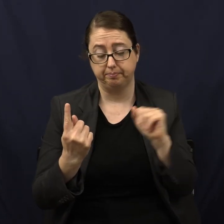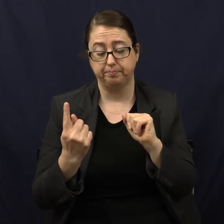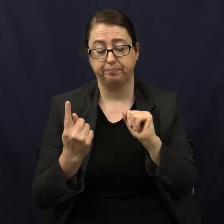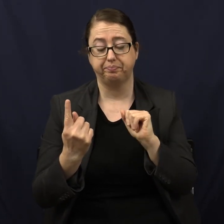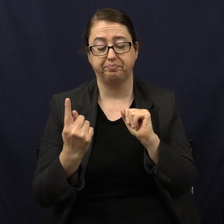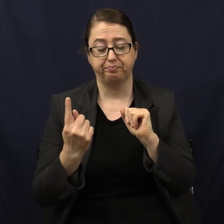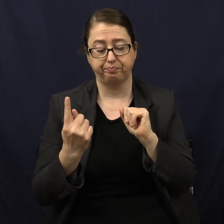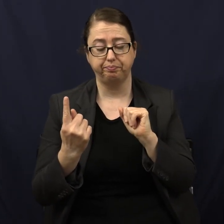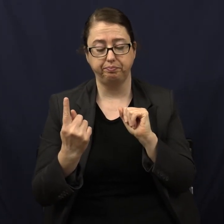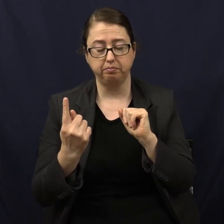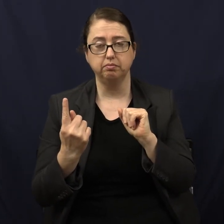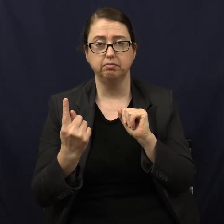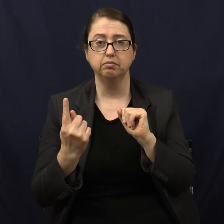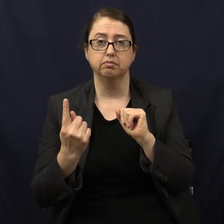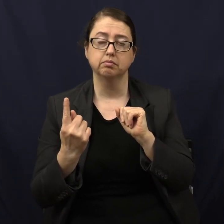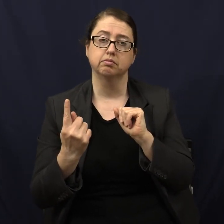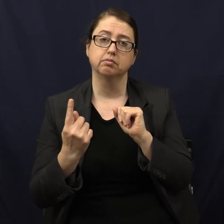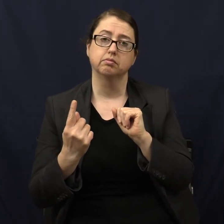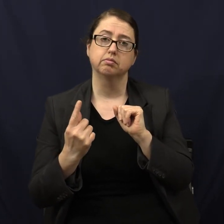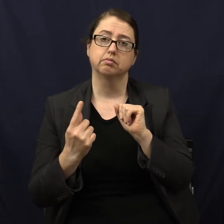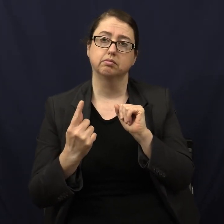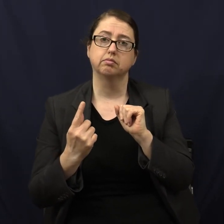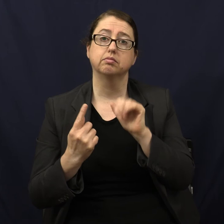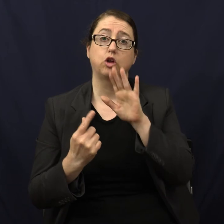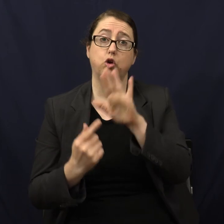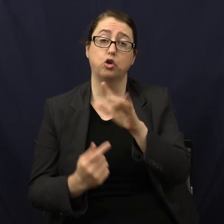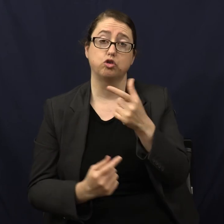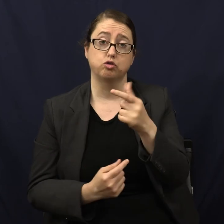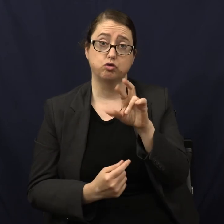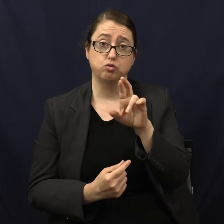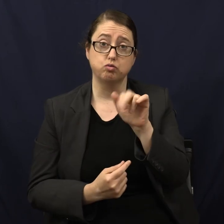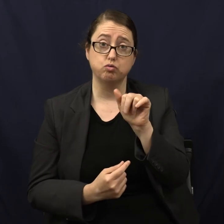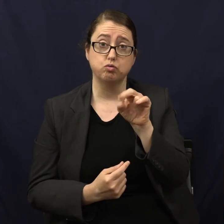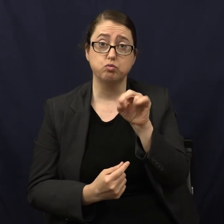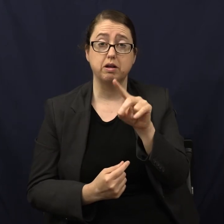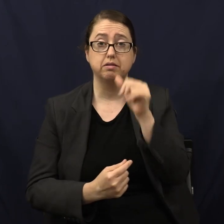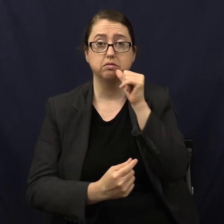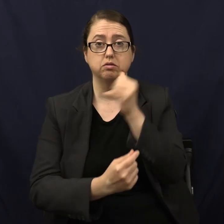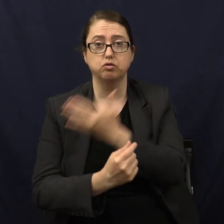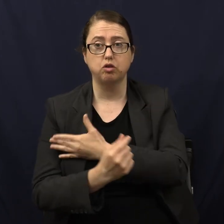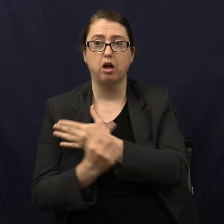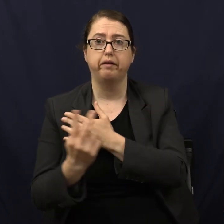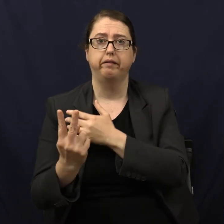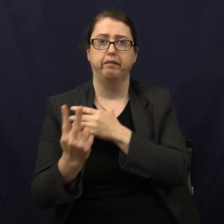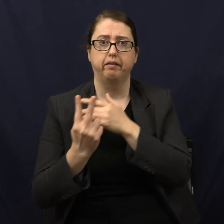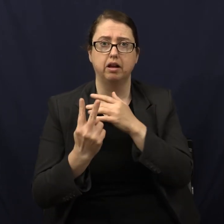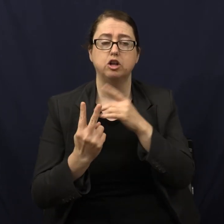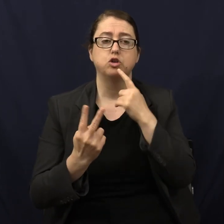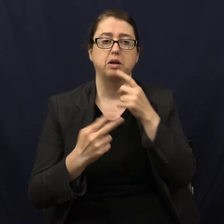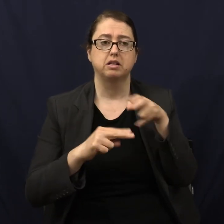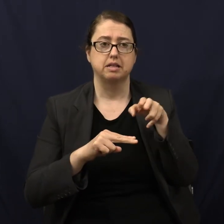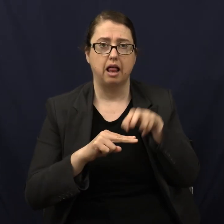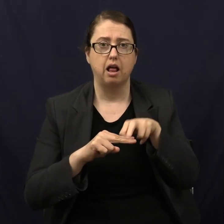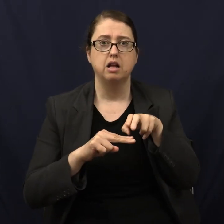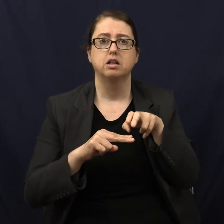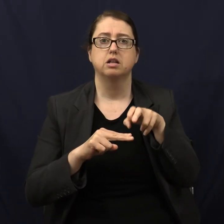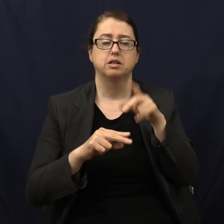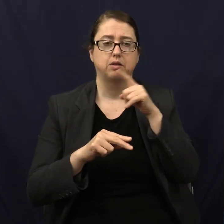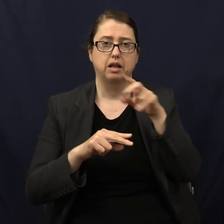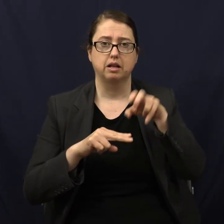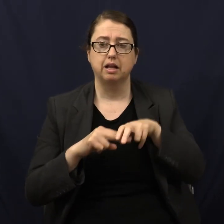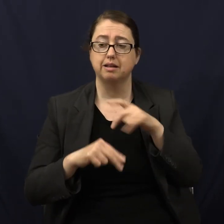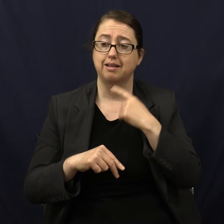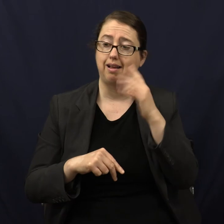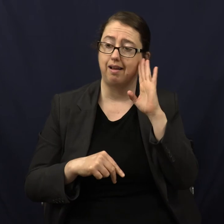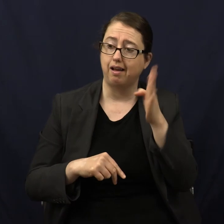and she was being led by her granddaughter and she went to sit down and she almost missed the seat. They put the seat under her. I said, hi, I'm